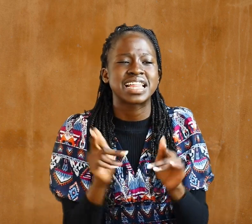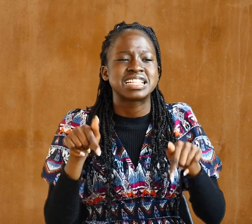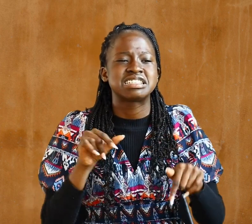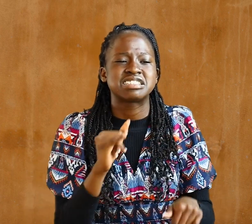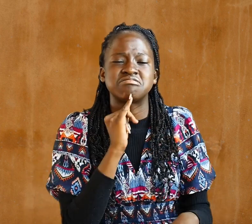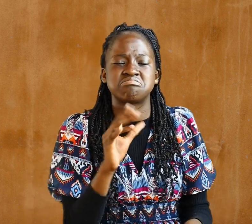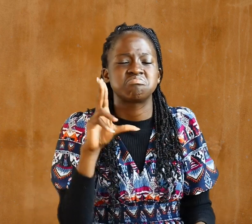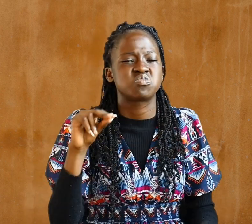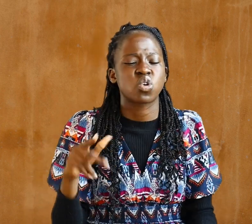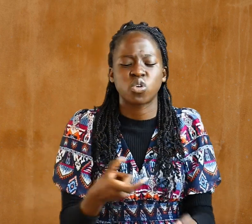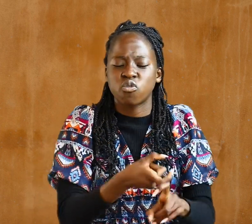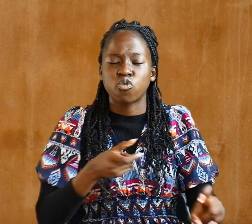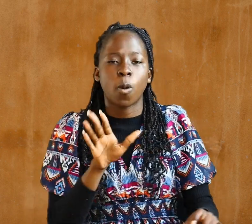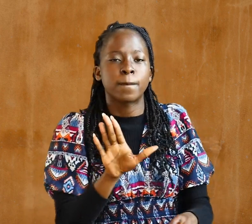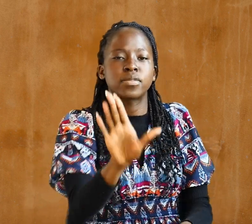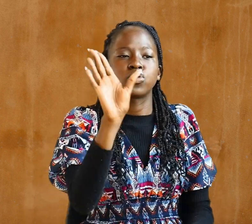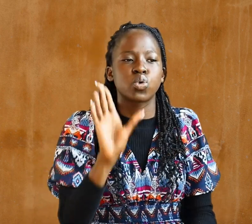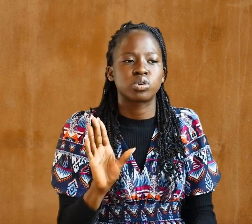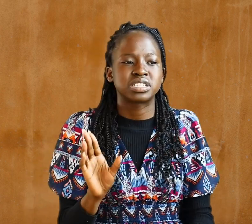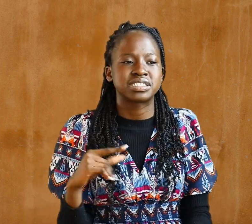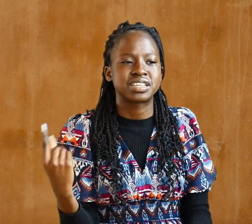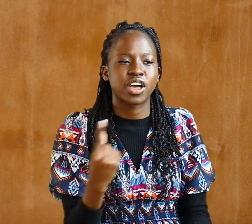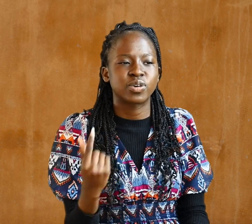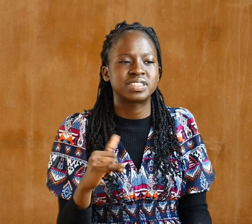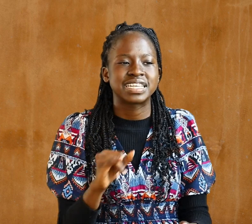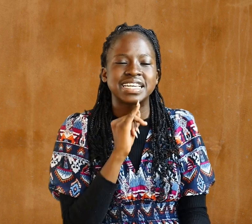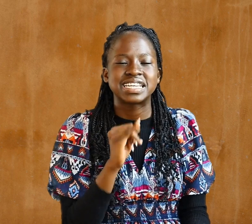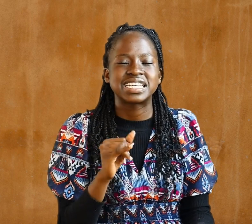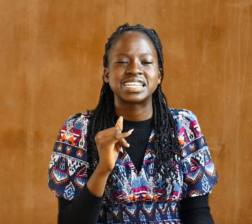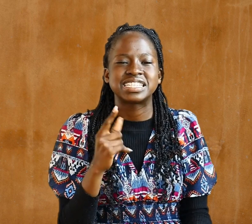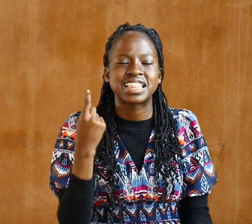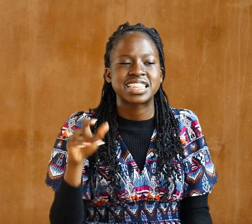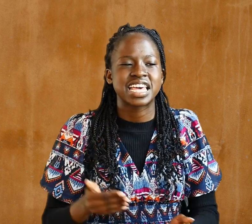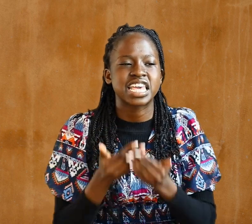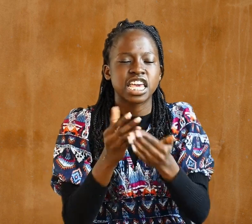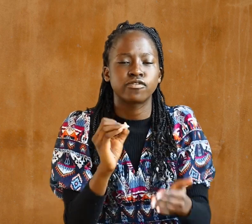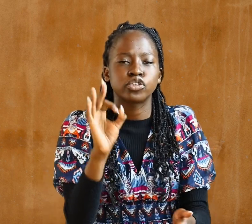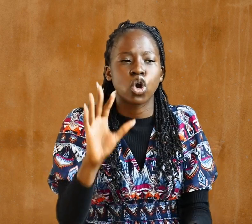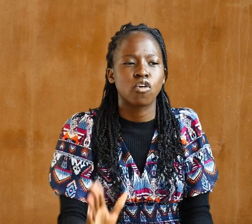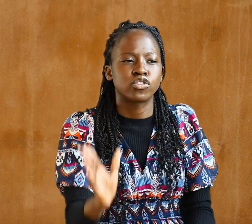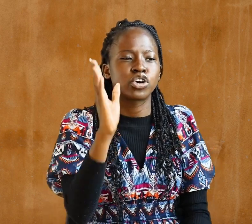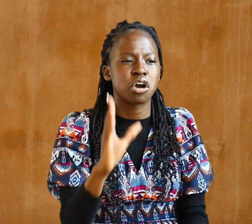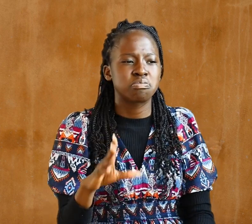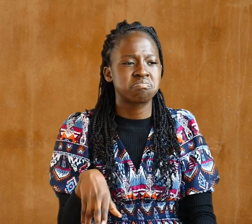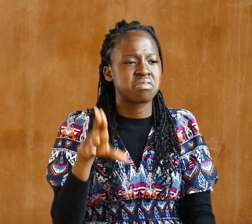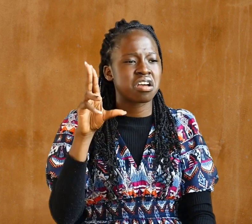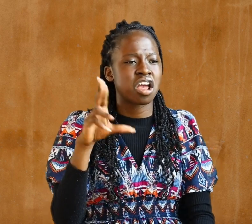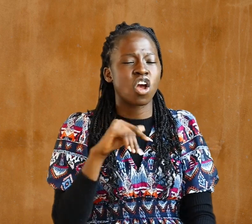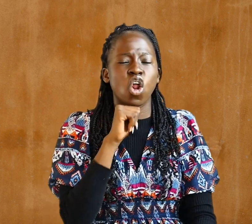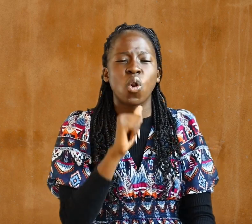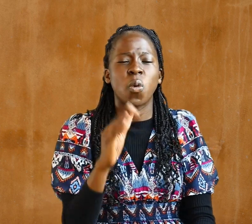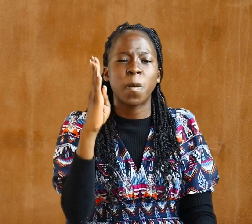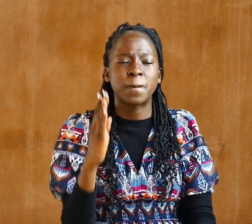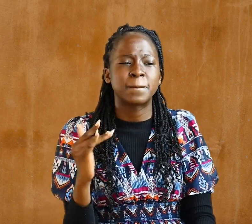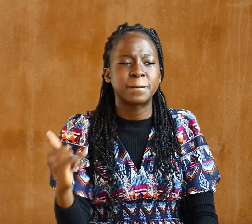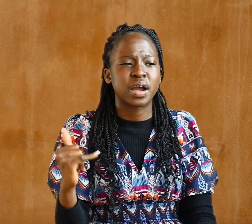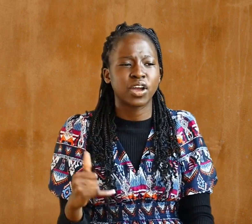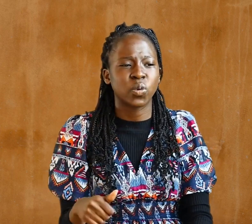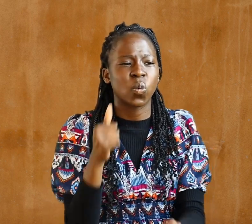it is the gift of God, not by works so that now you can boast. For